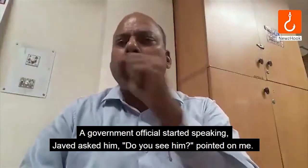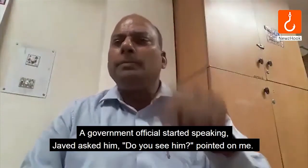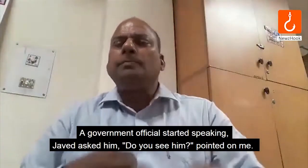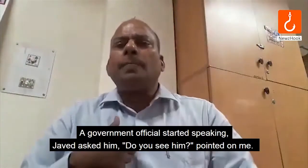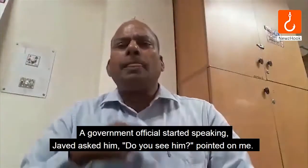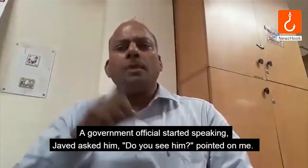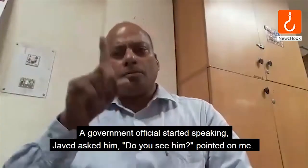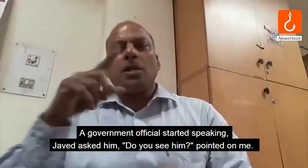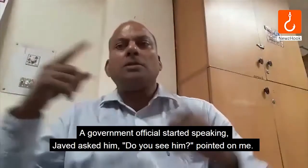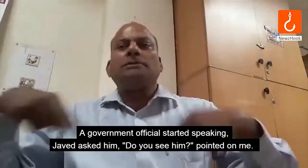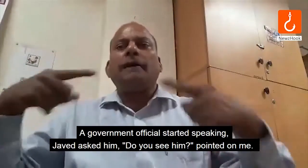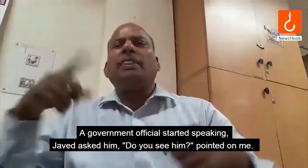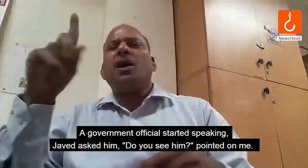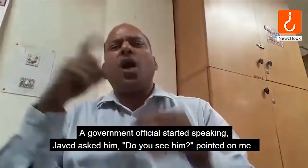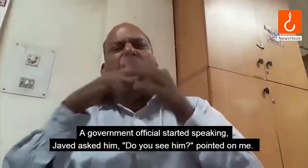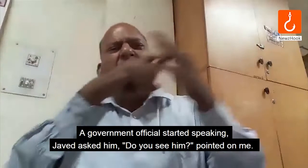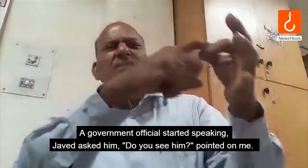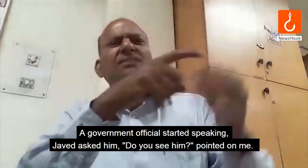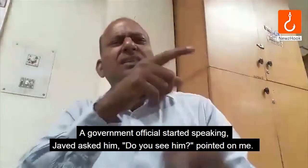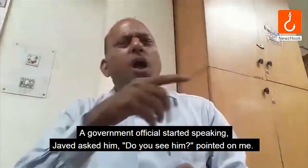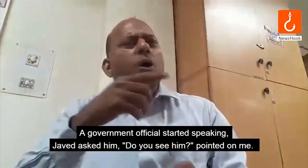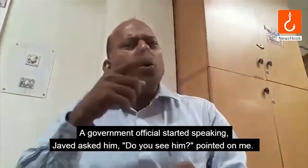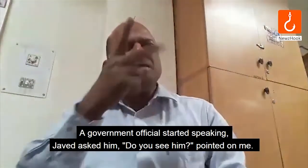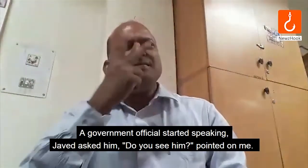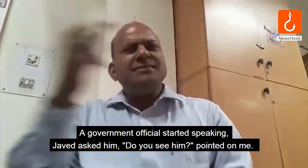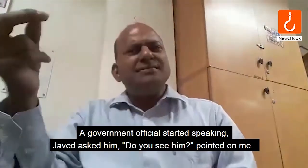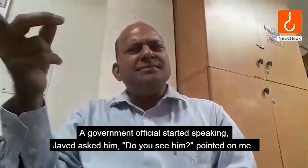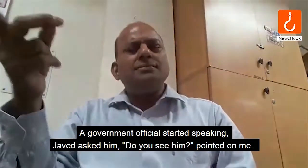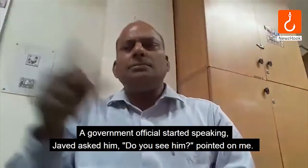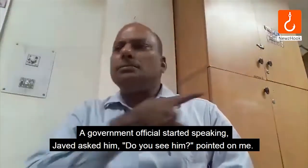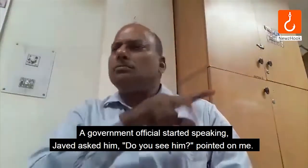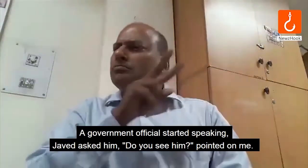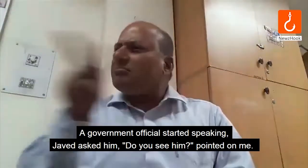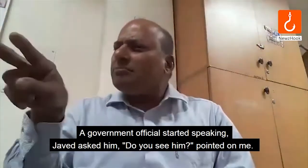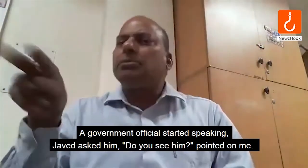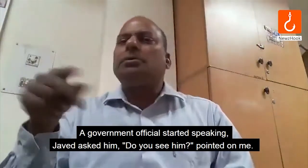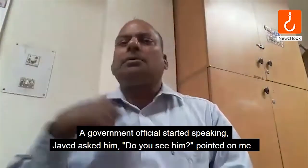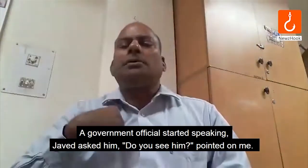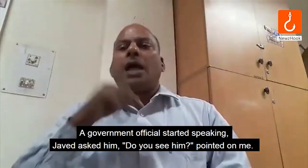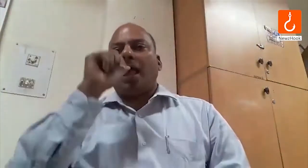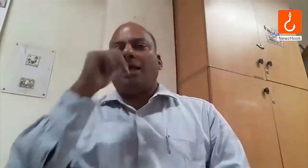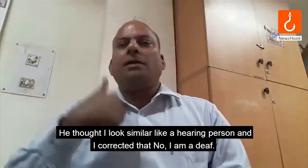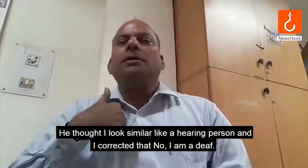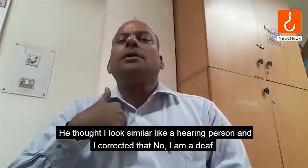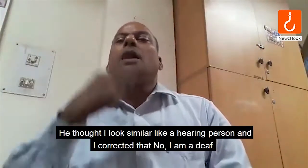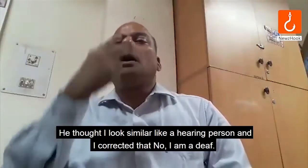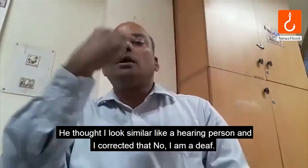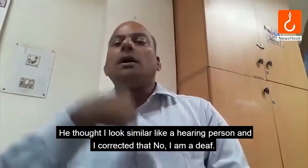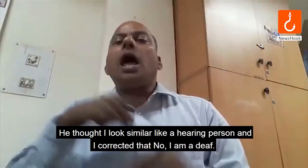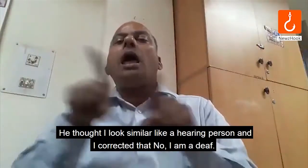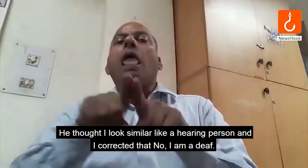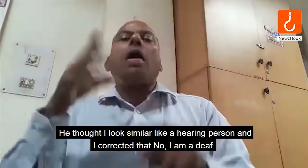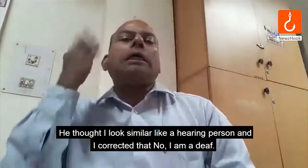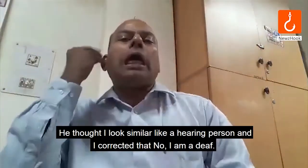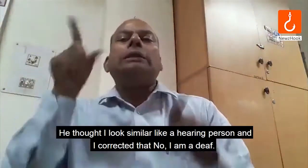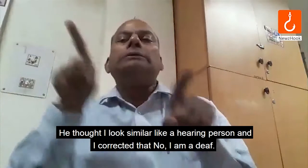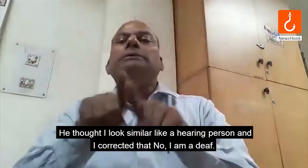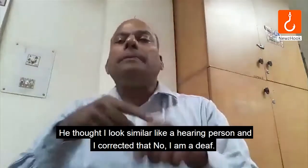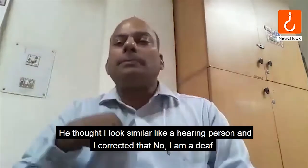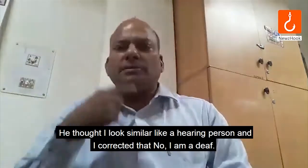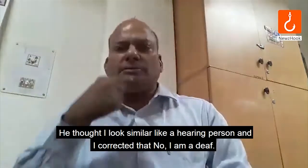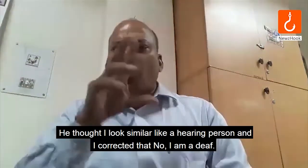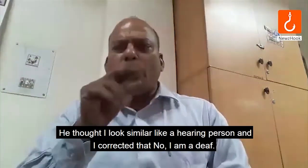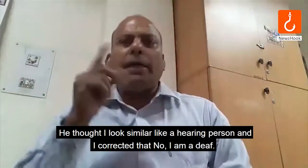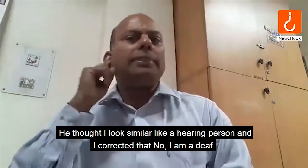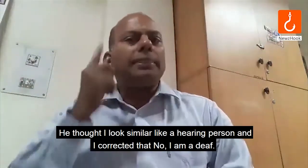speaking. Javed asked him, Do you see him? Pointed on me. He thought I look similar like a hearing person